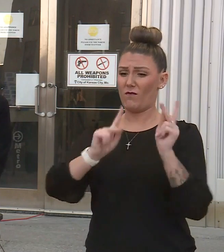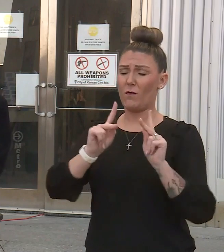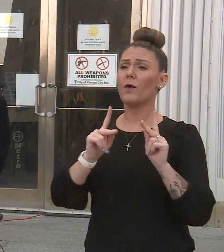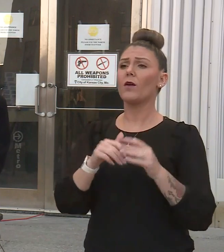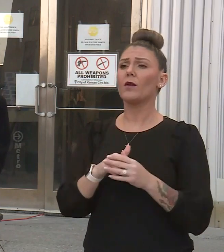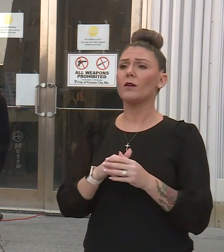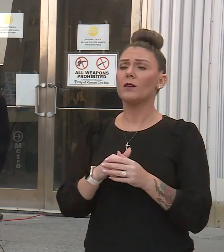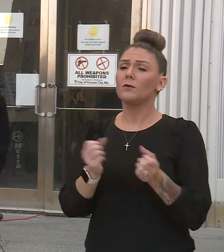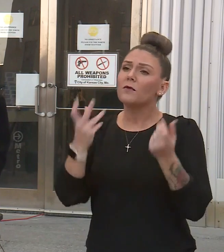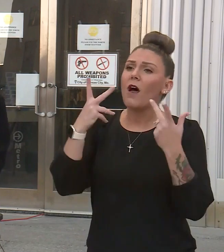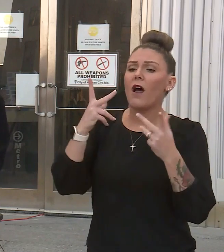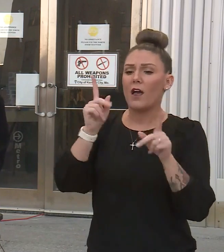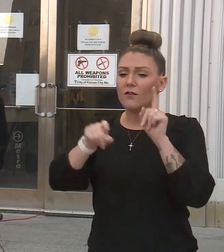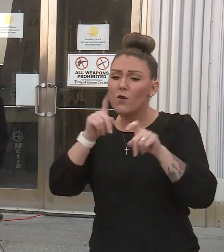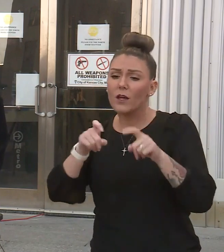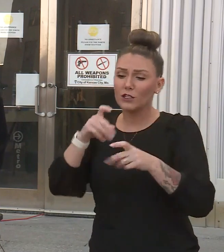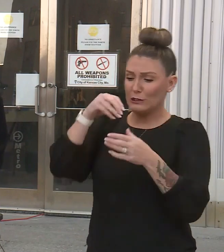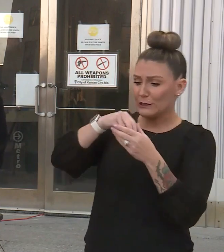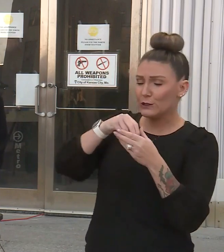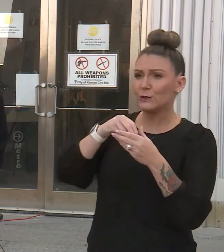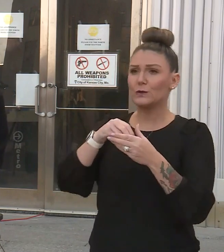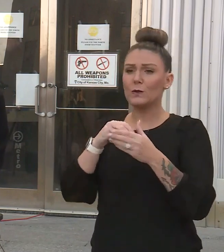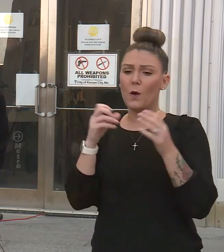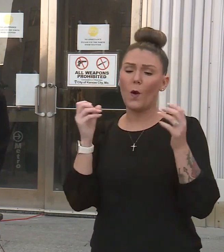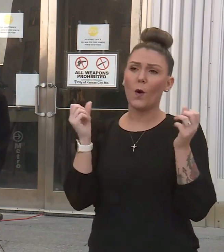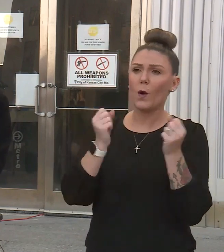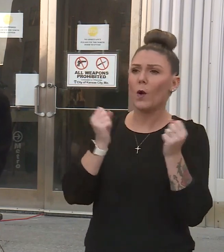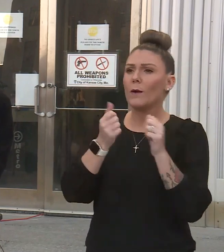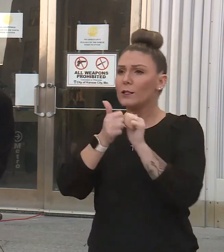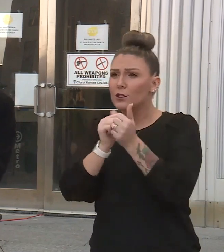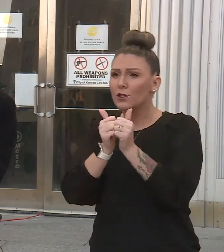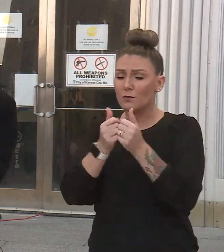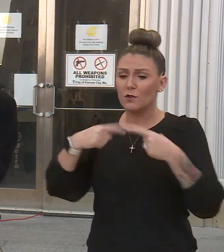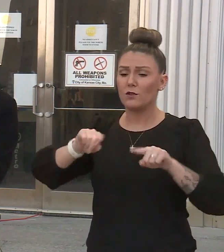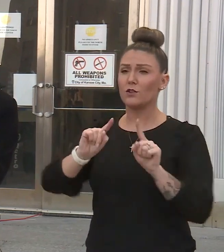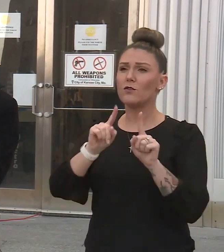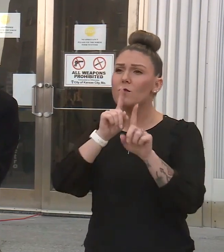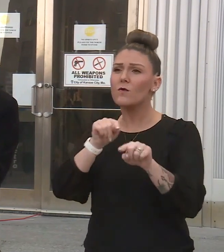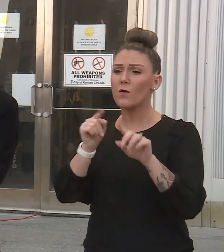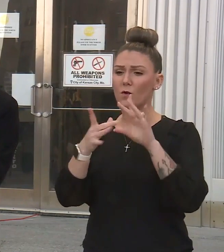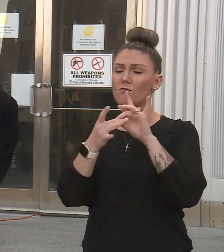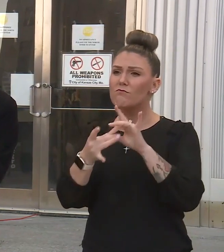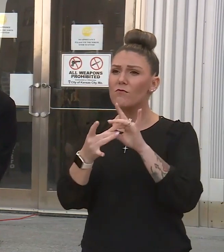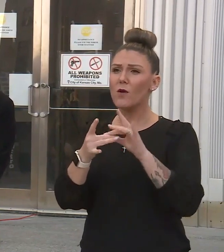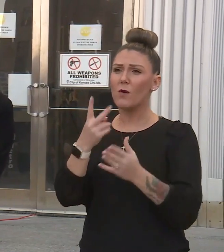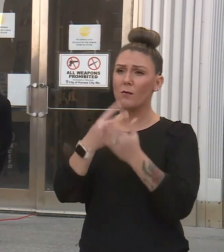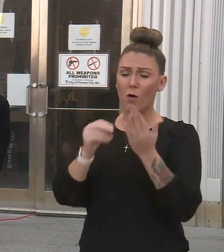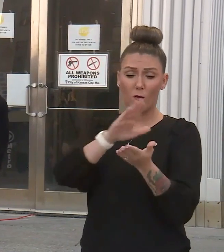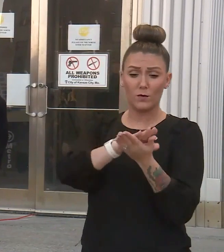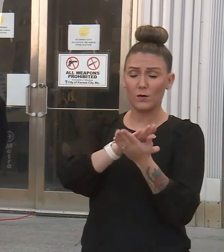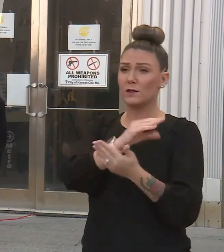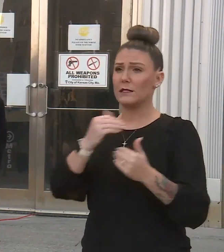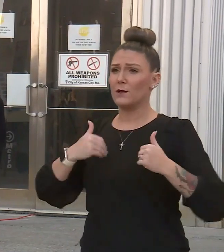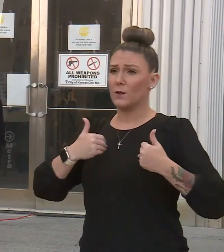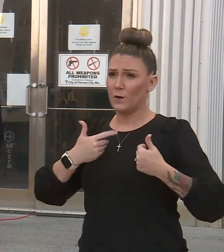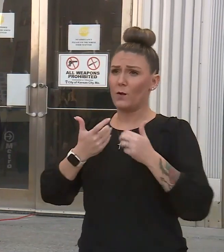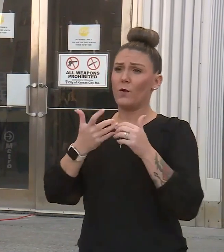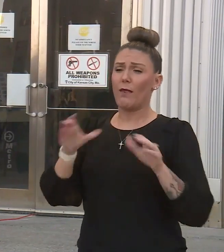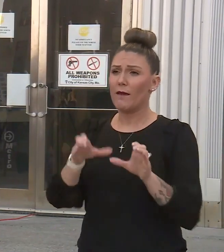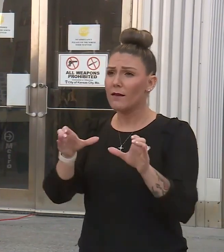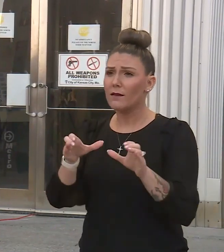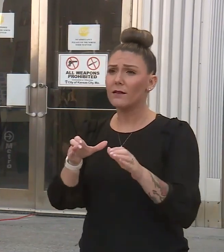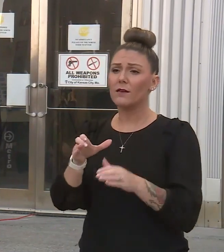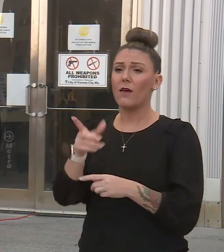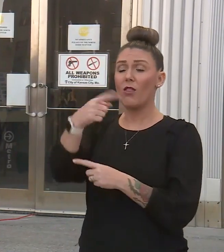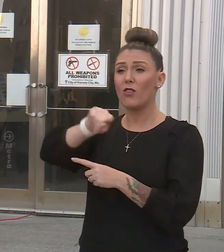about indoor and winter sports activities. As this order is currently written in relation to both schools and youth activities, those